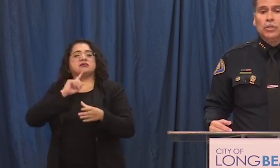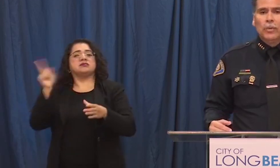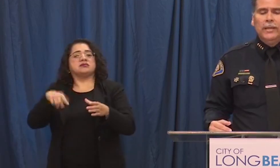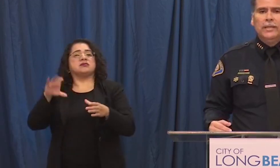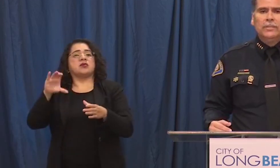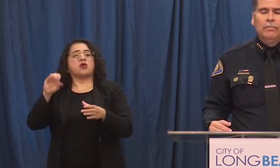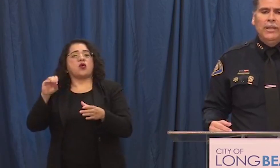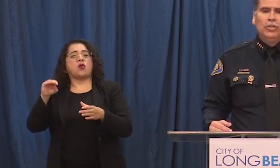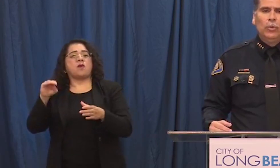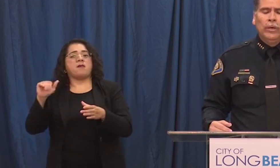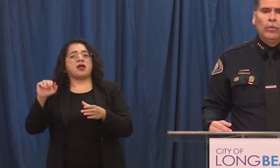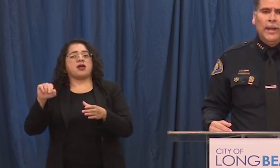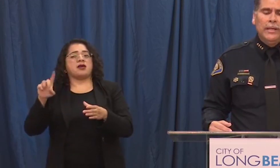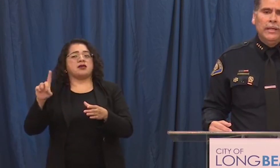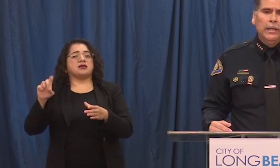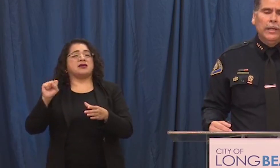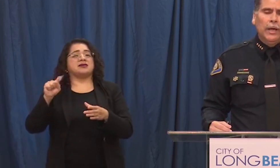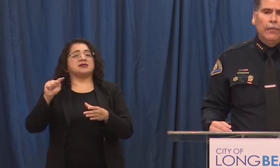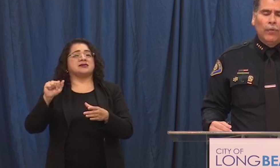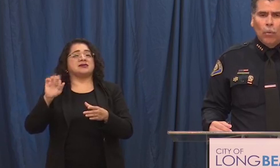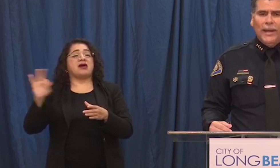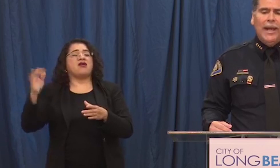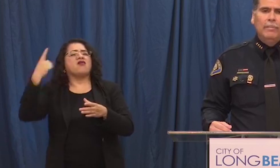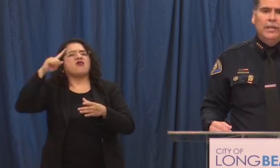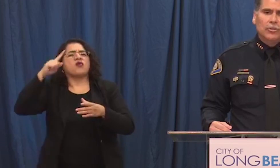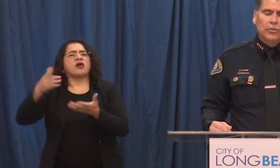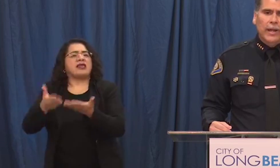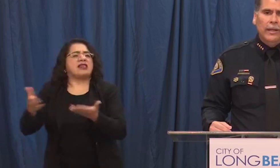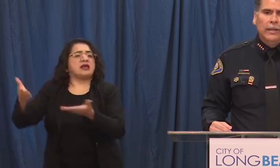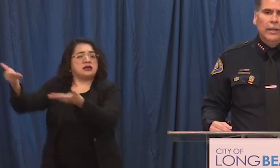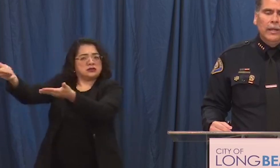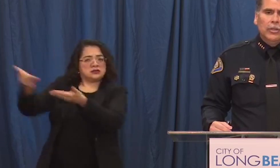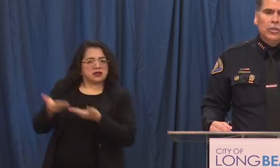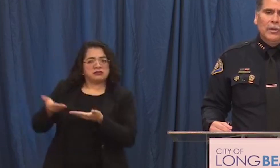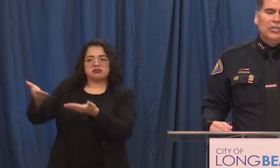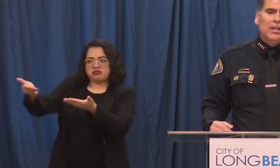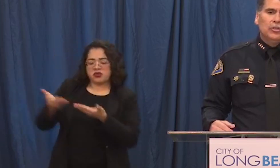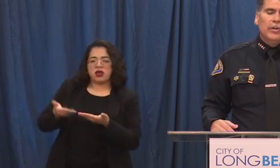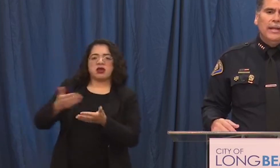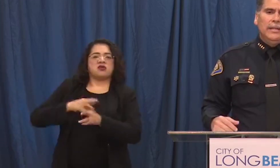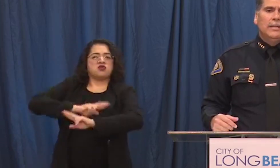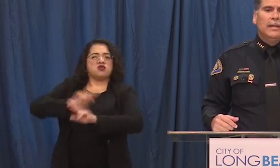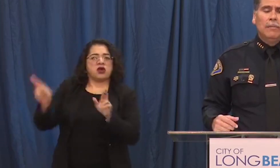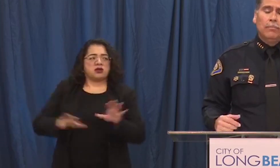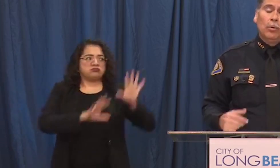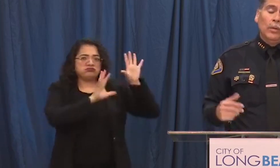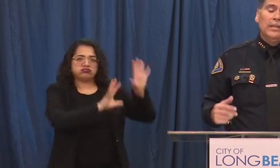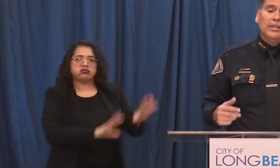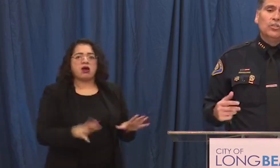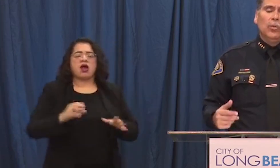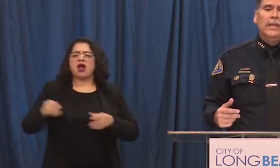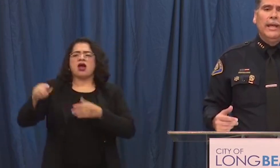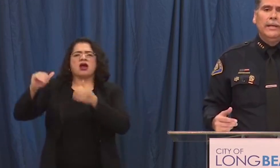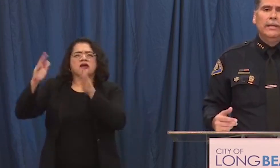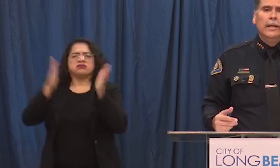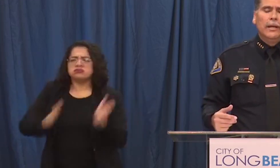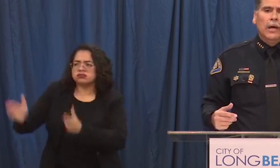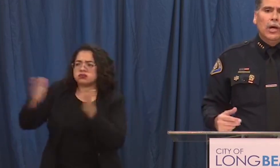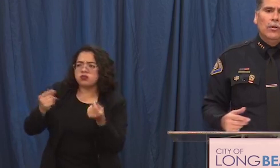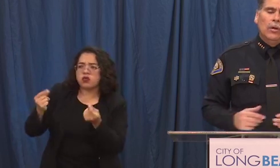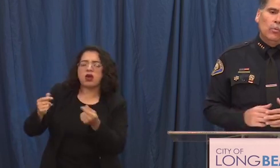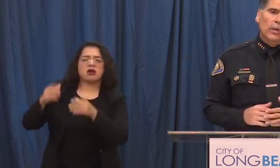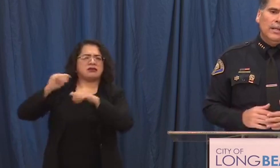us and train us to make sure we are ready uh for what happened yesterday so as yesterday did come up or really this weekend